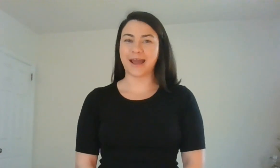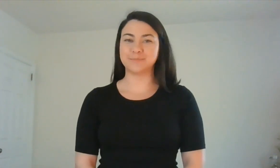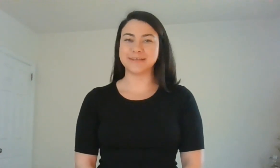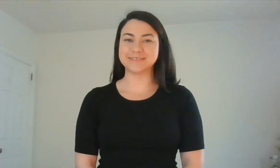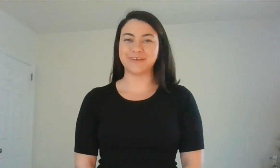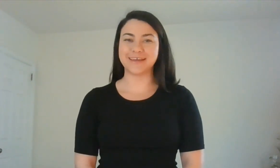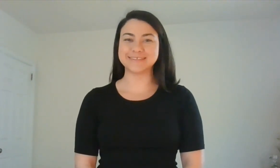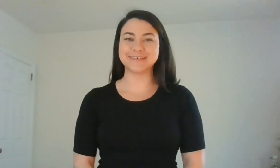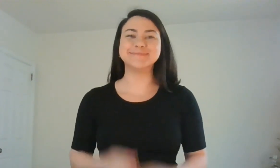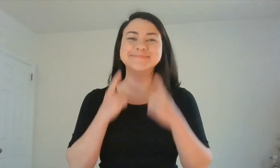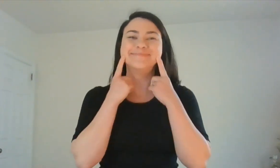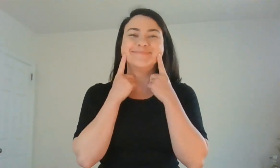happiest face?